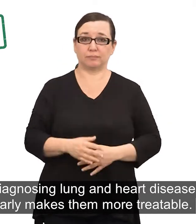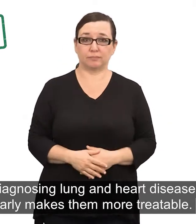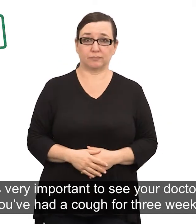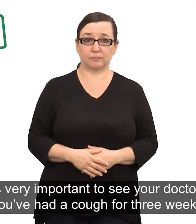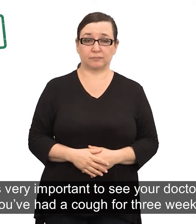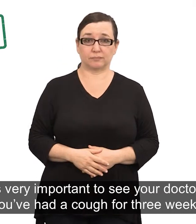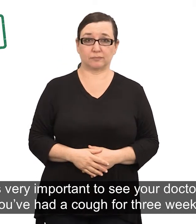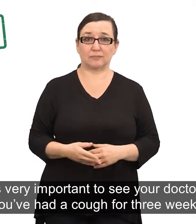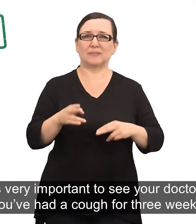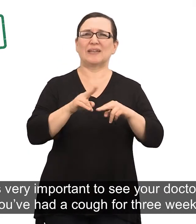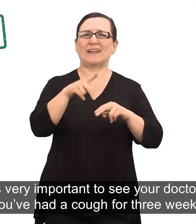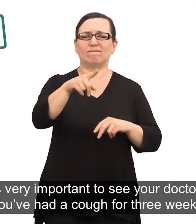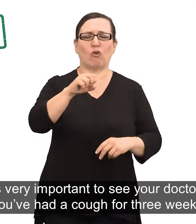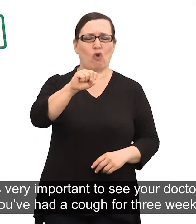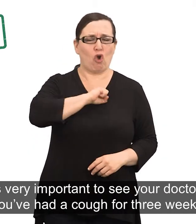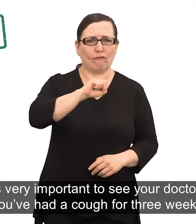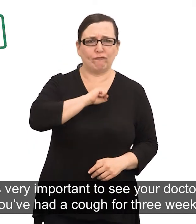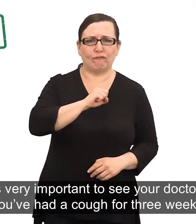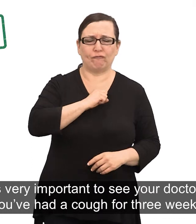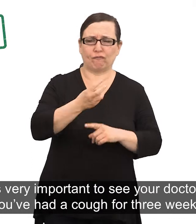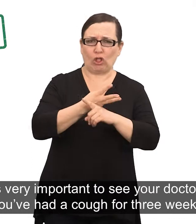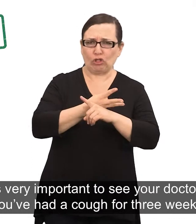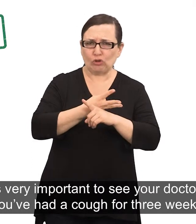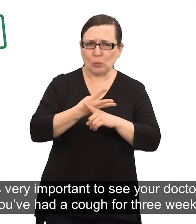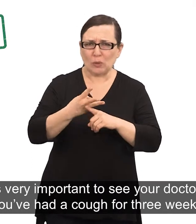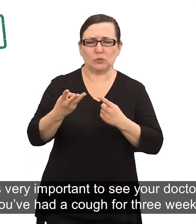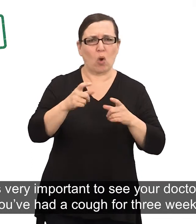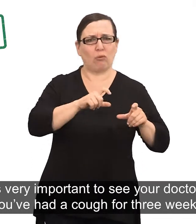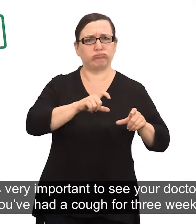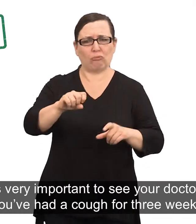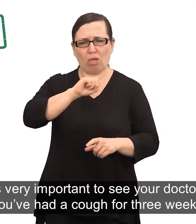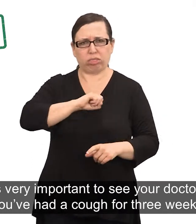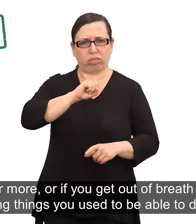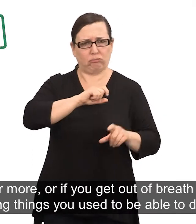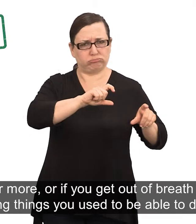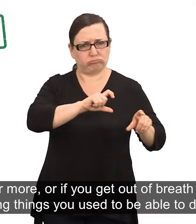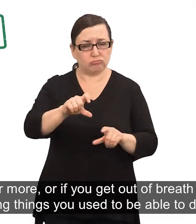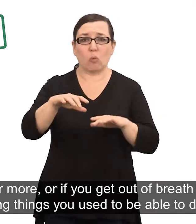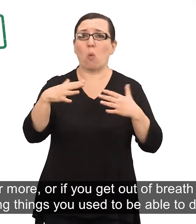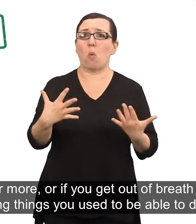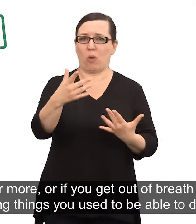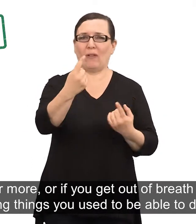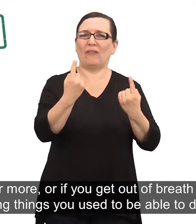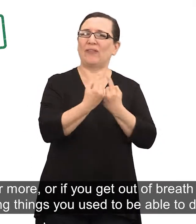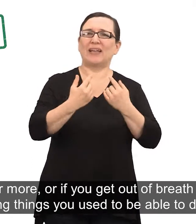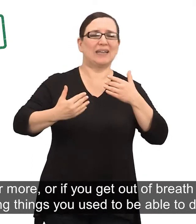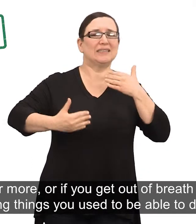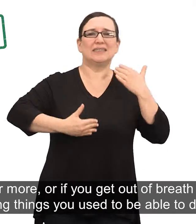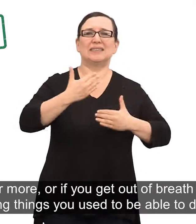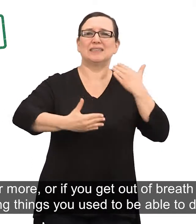It's very important to see your doctor if you've had a cough for three weeks or more or if you get out of breath doing things you used